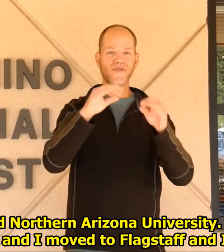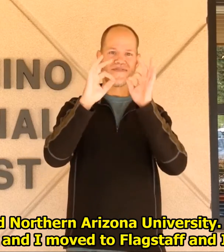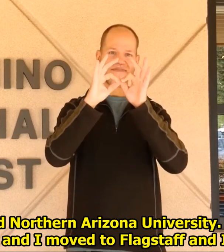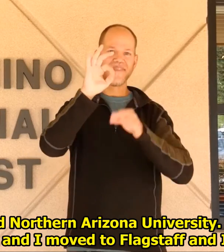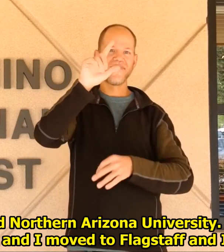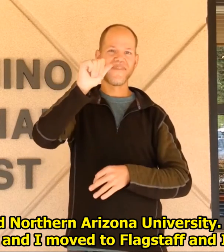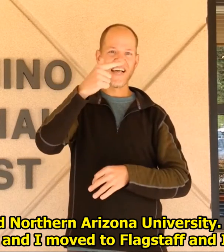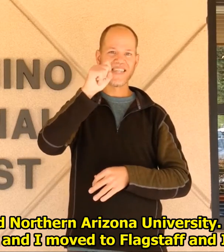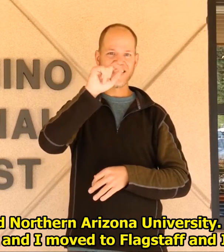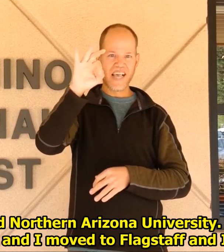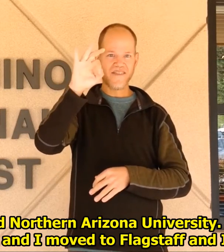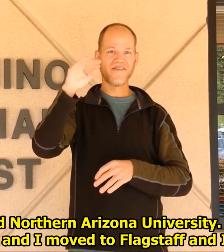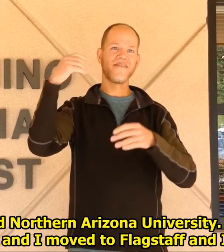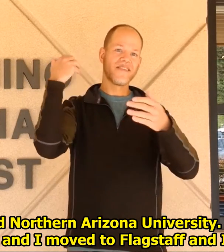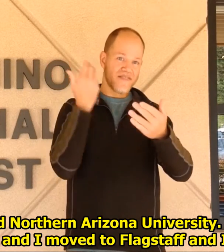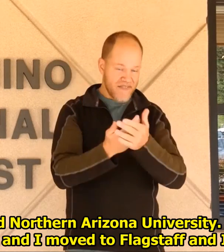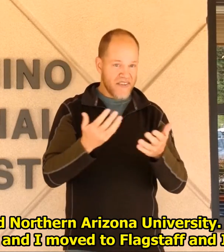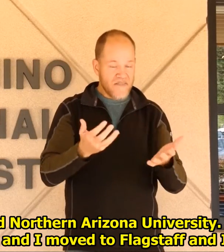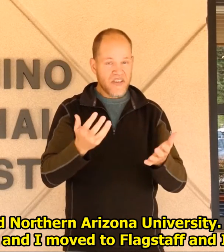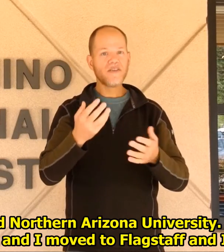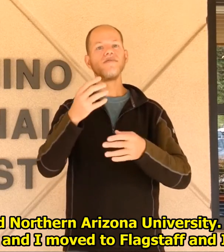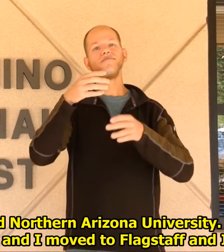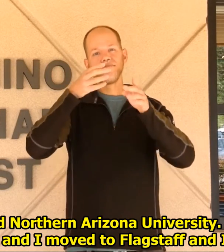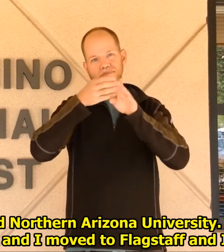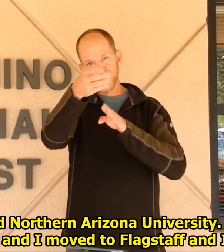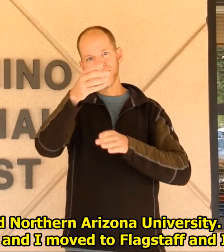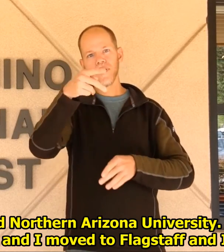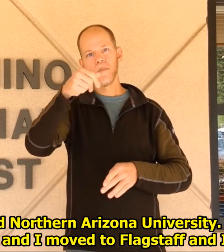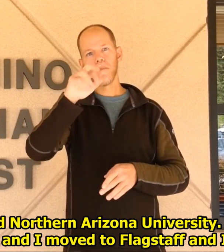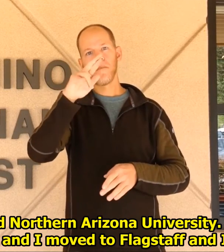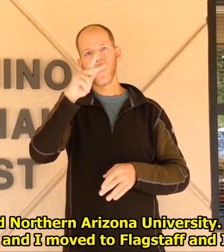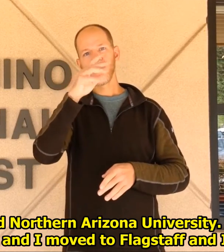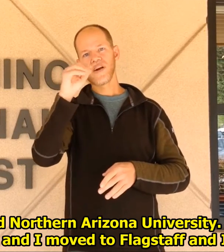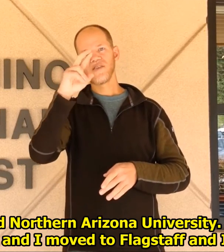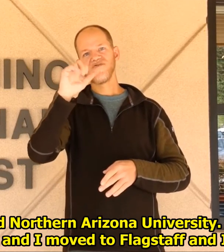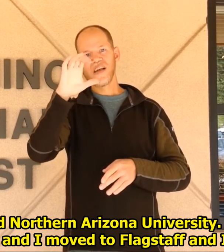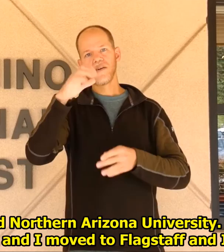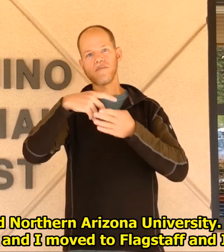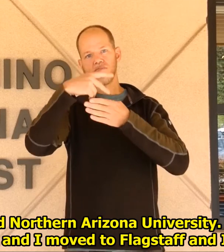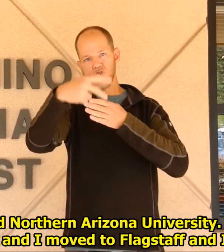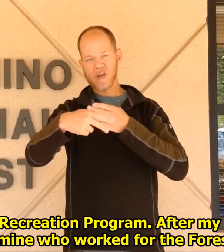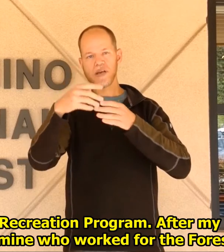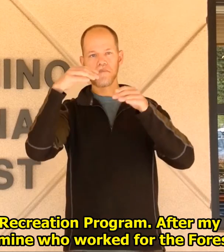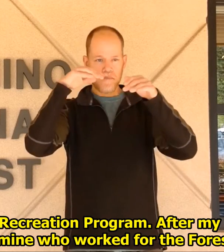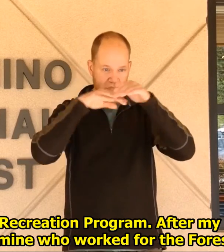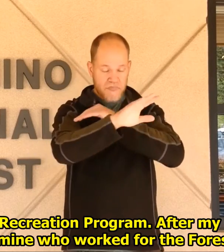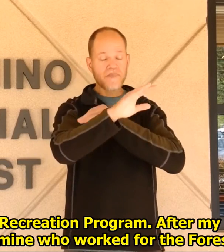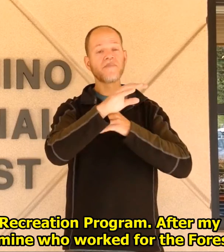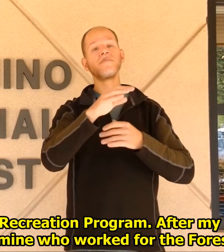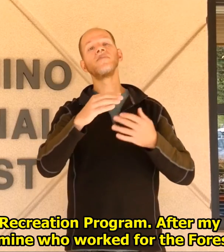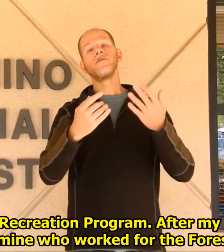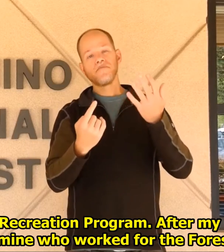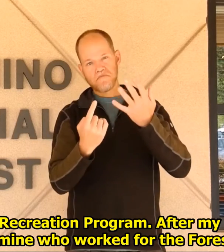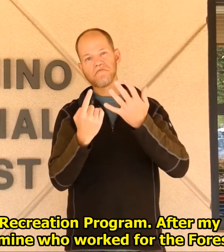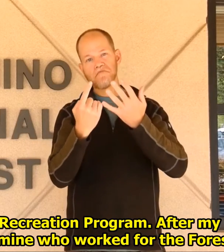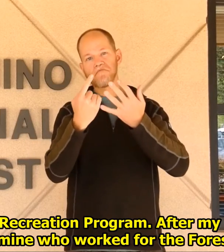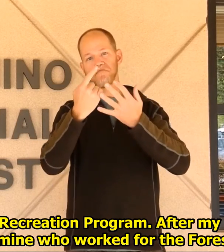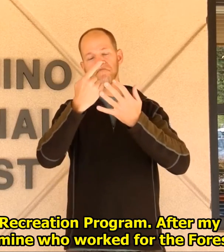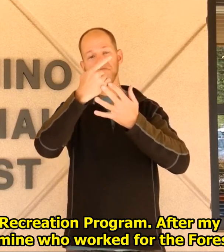applied and was accepted and I moved to Flagstaff and I studied in the Parks and Recreation